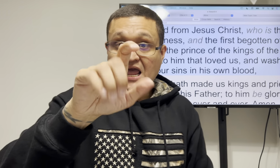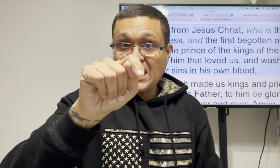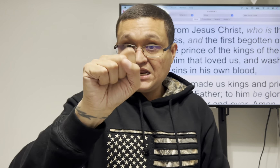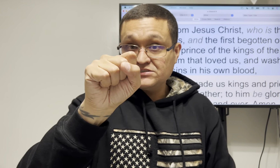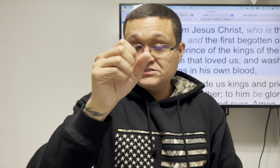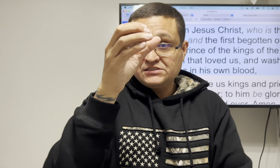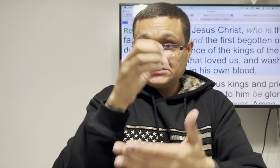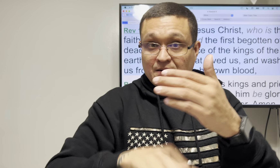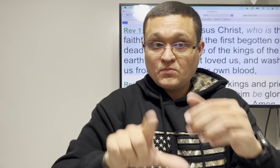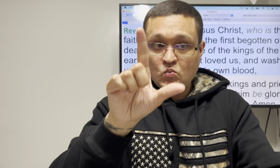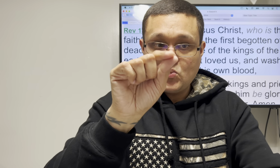last piece here